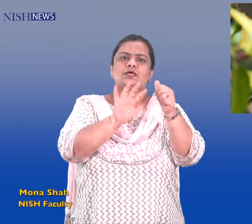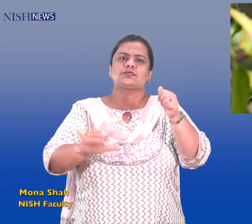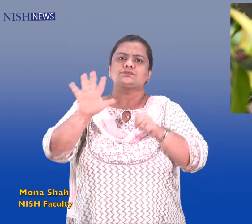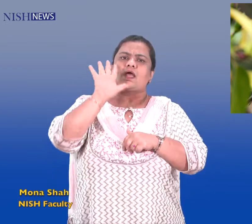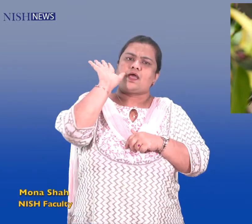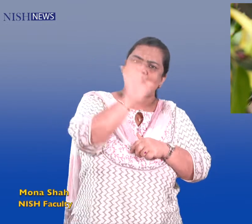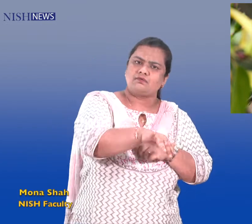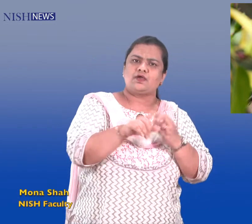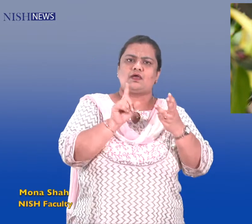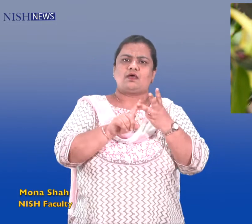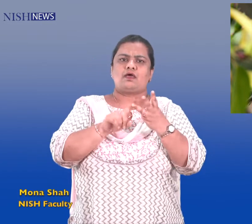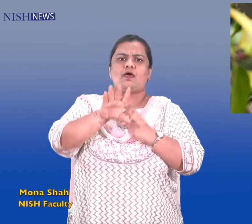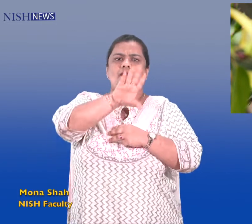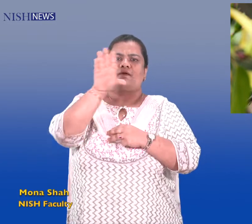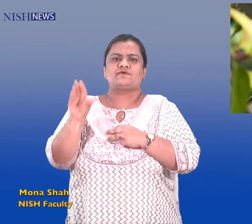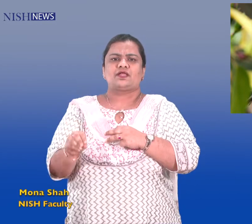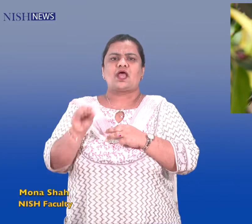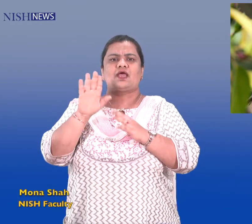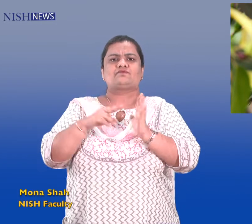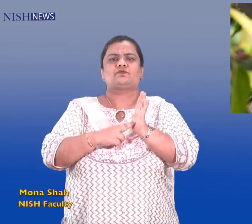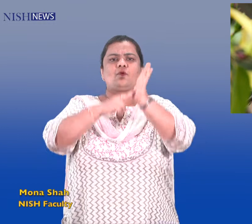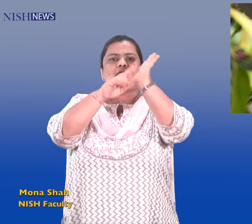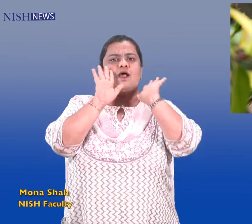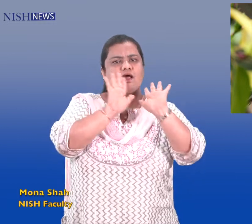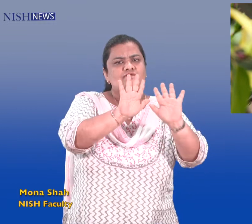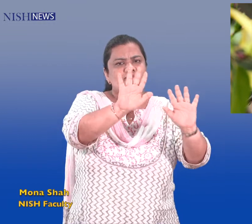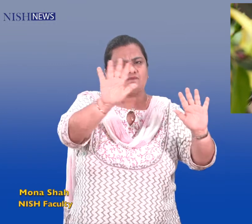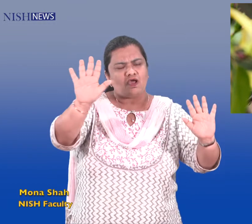blackcap. Blackcap can imitate the sound of other birds.